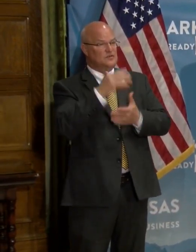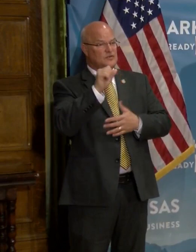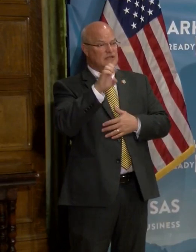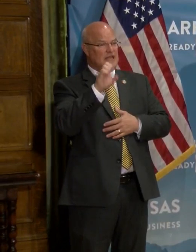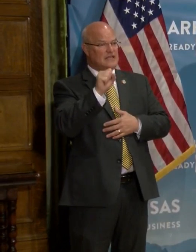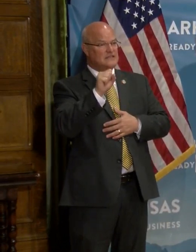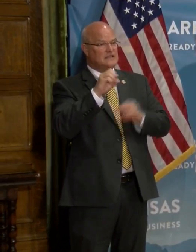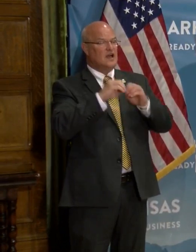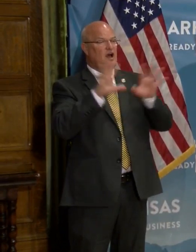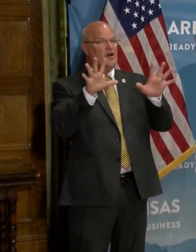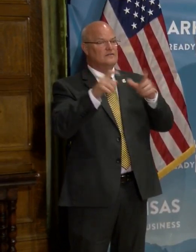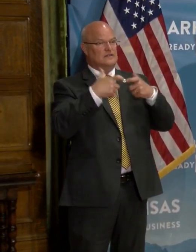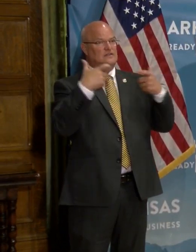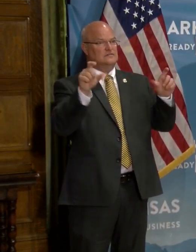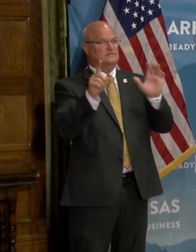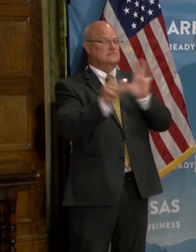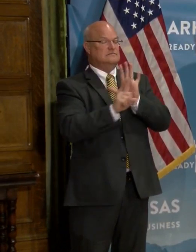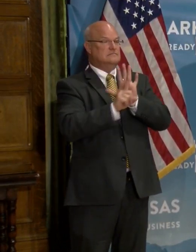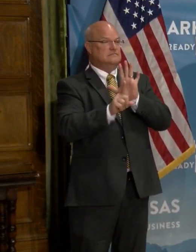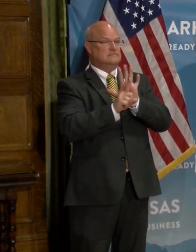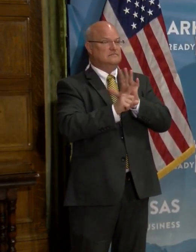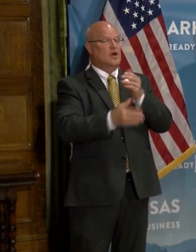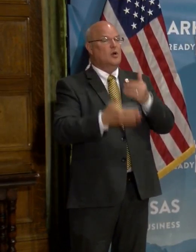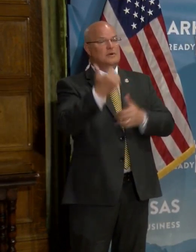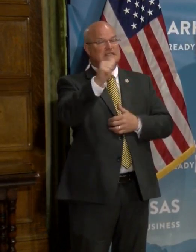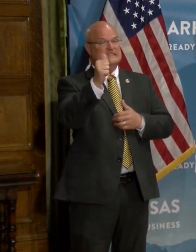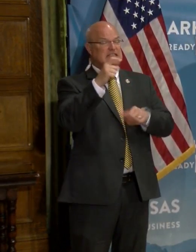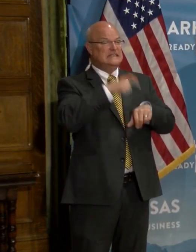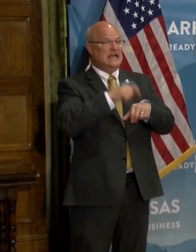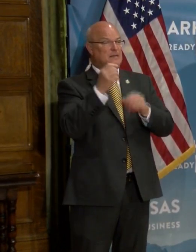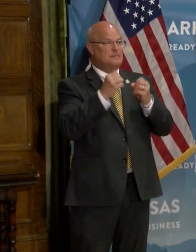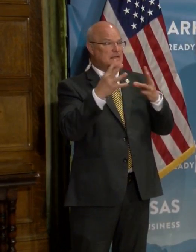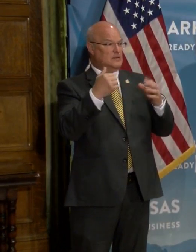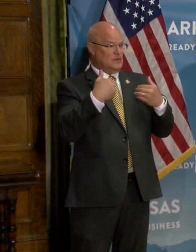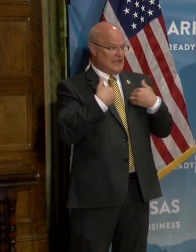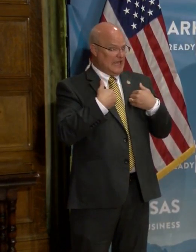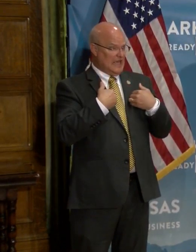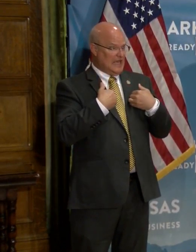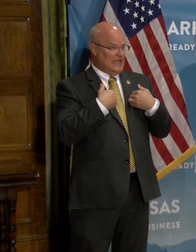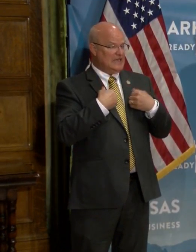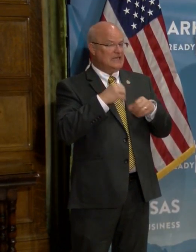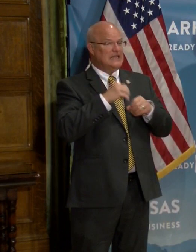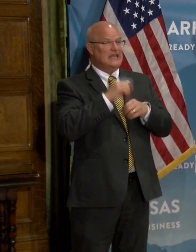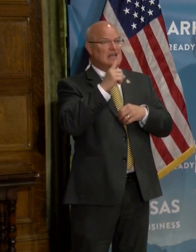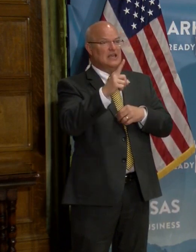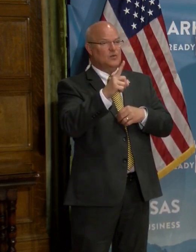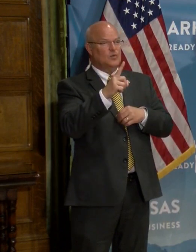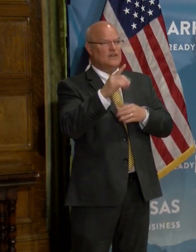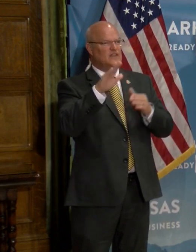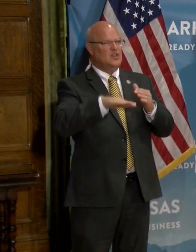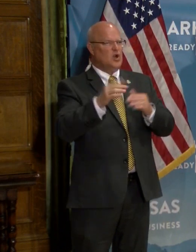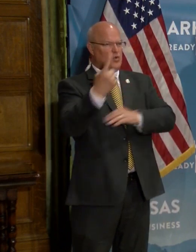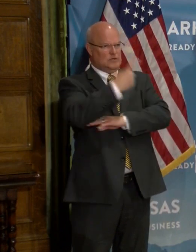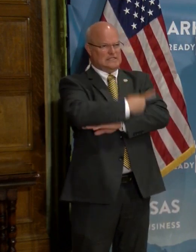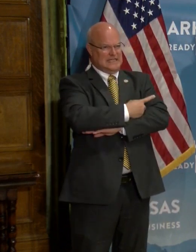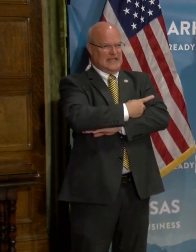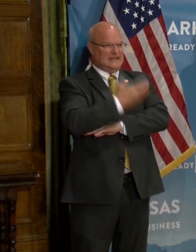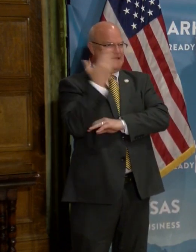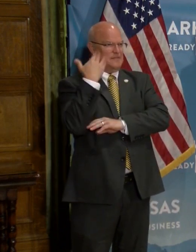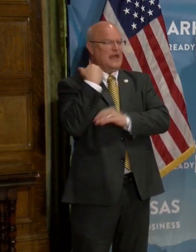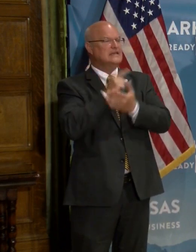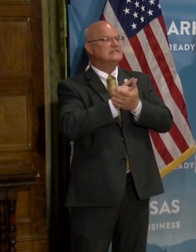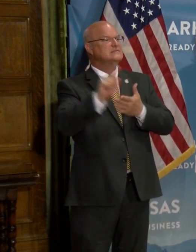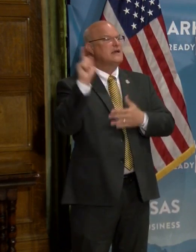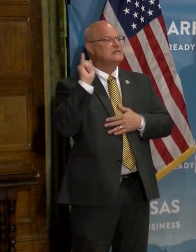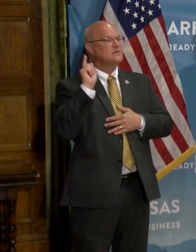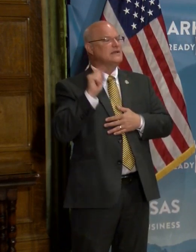are obviously quite alarming. It's almost 10 times as many as we had, uh, in a, in one of the lower days, this past